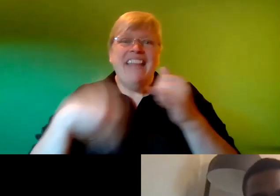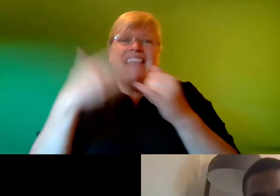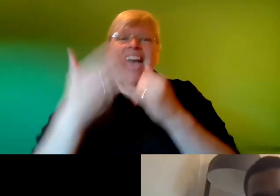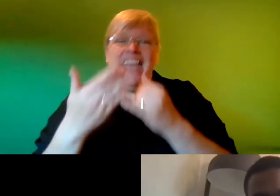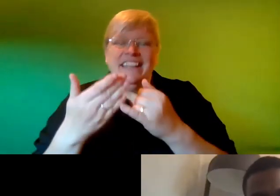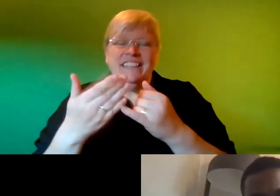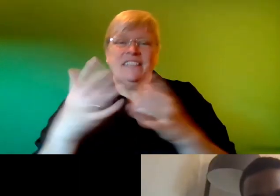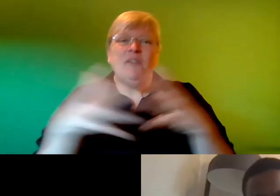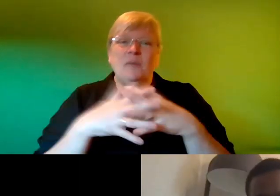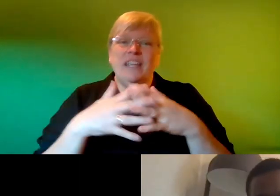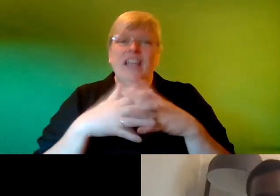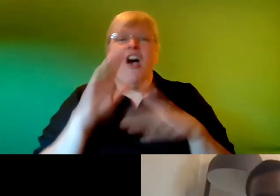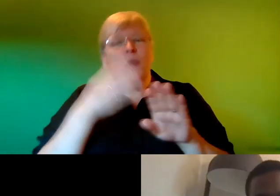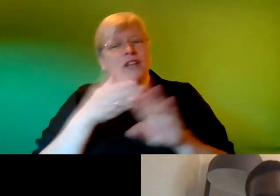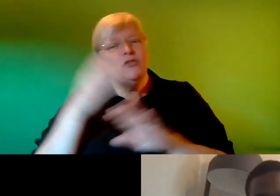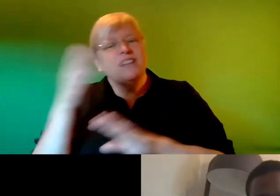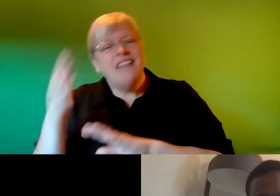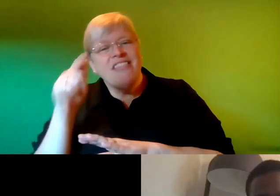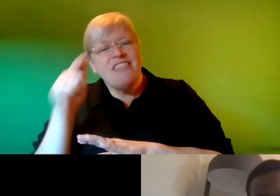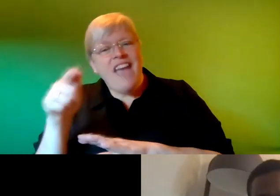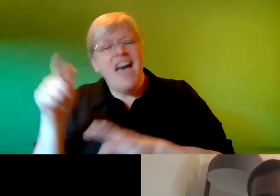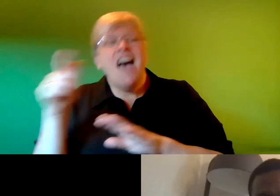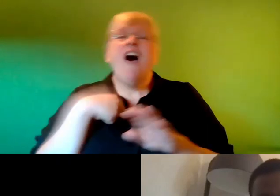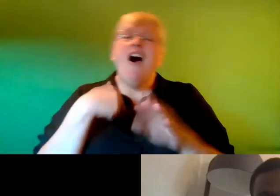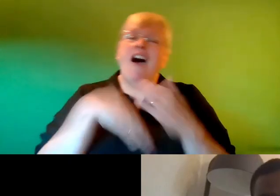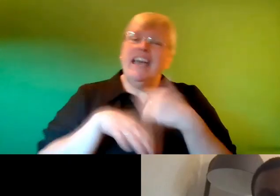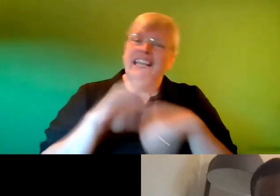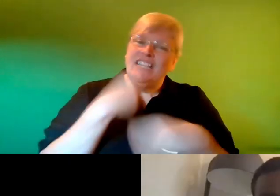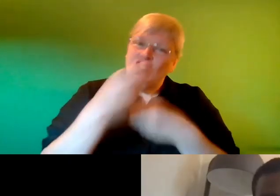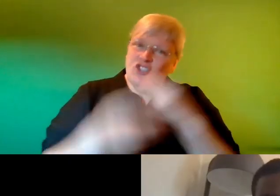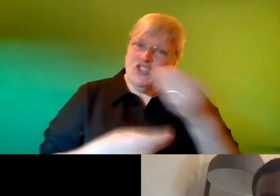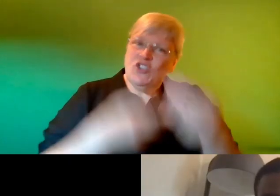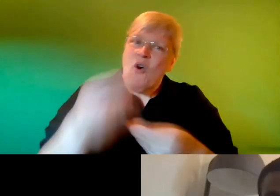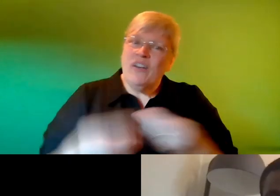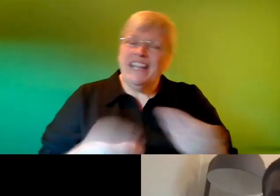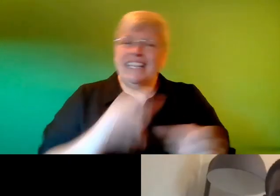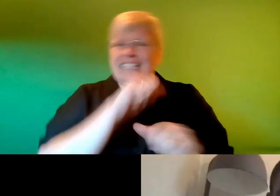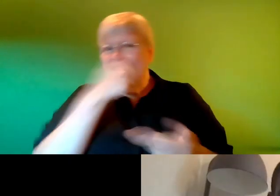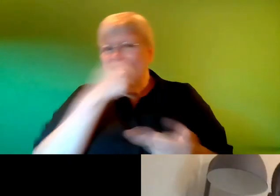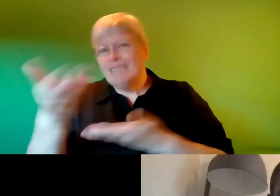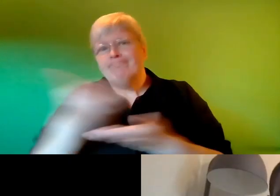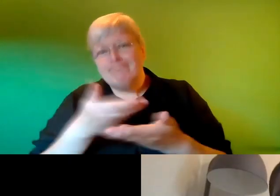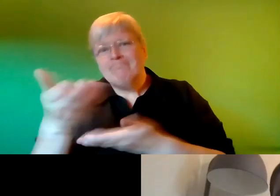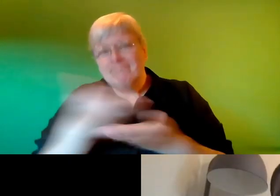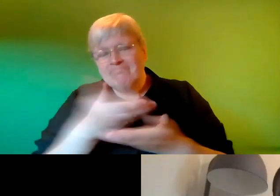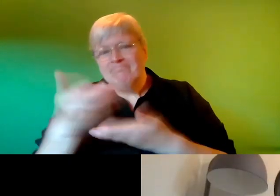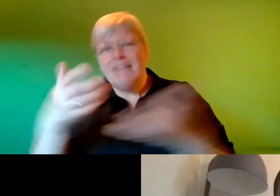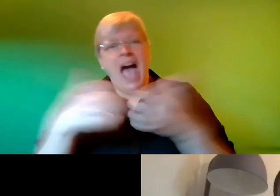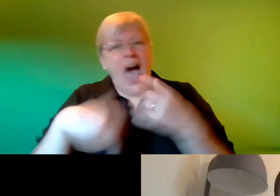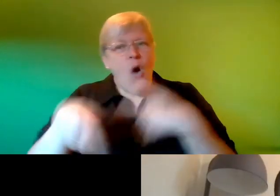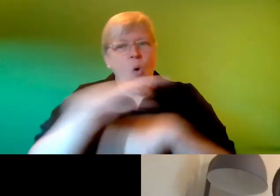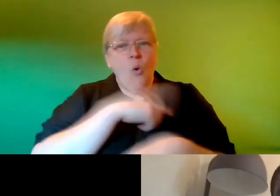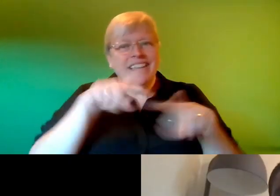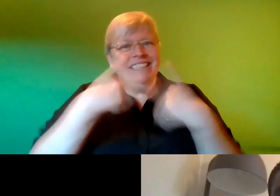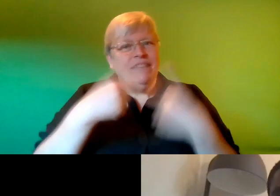and turned this kind of um brief into that story and i came in but and it's such a nice way to see like how people's minds work and how